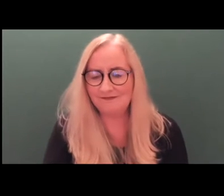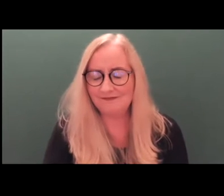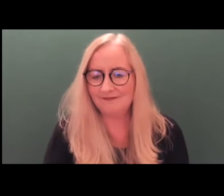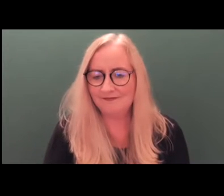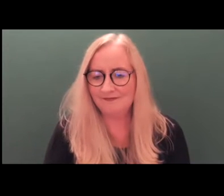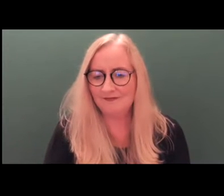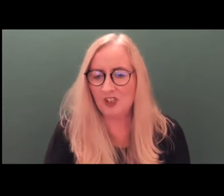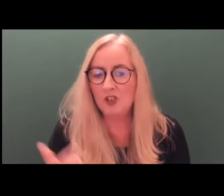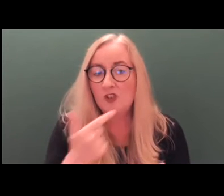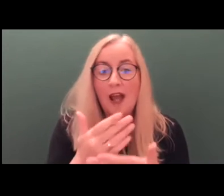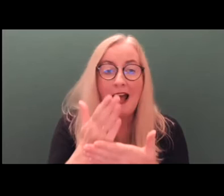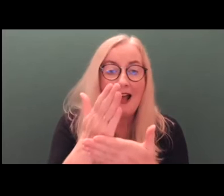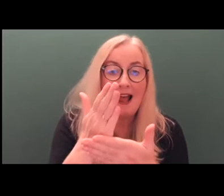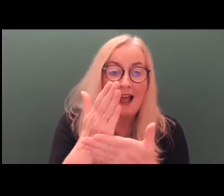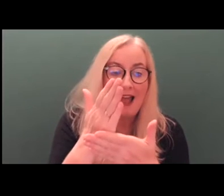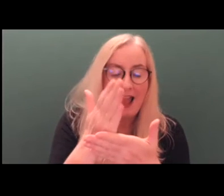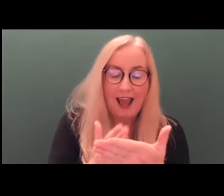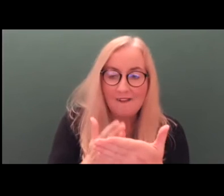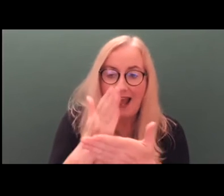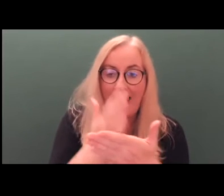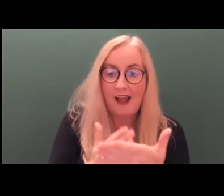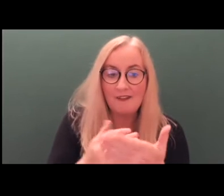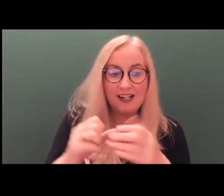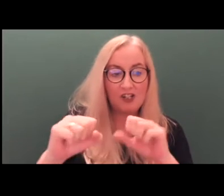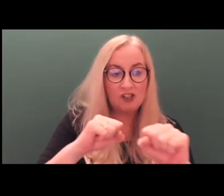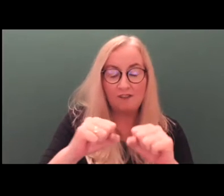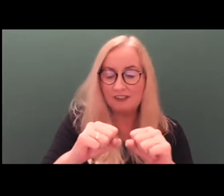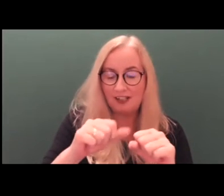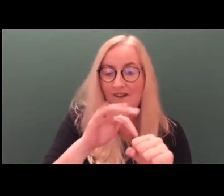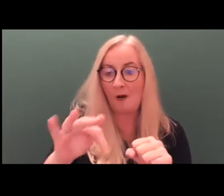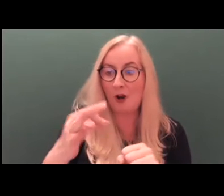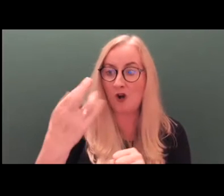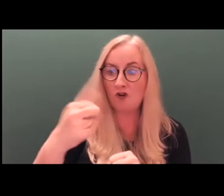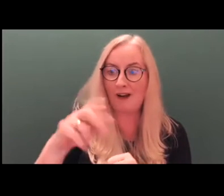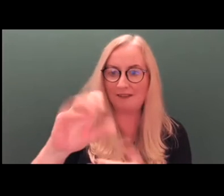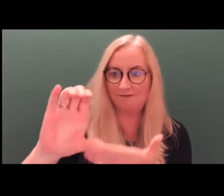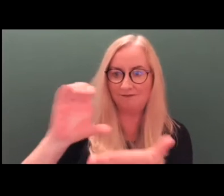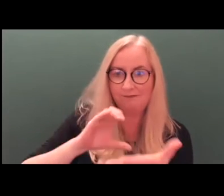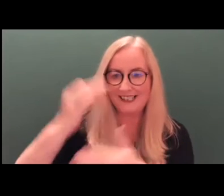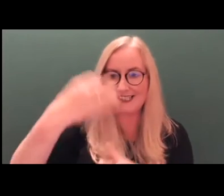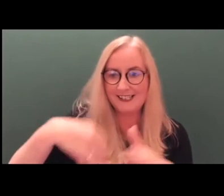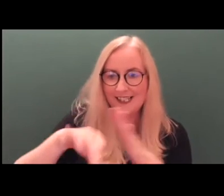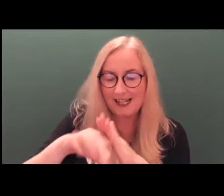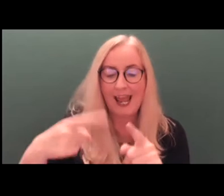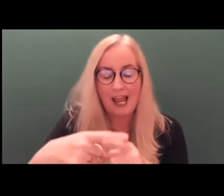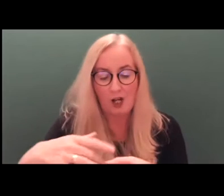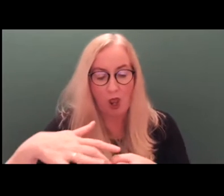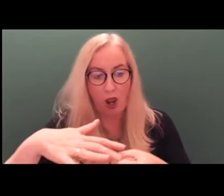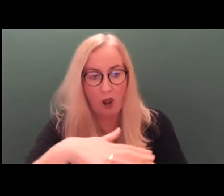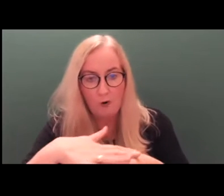Half of the funding for this service comes from the grants by the state and the other half from the local municipalities.